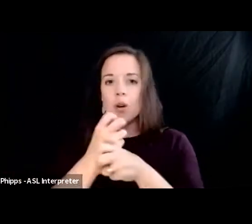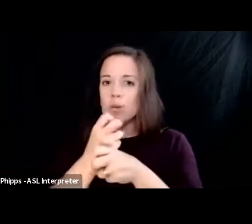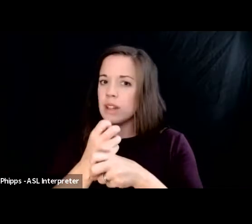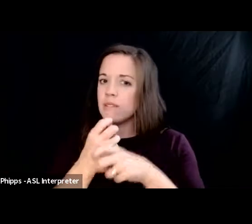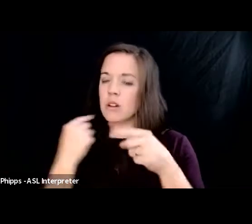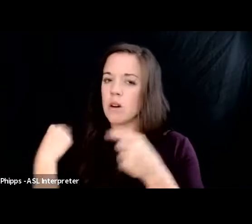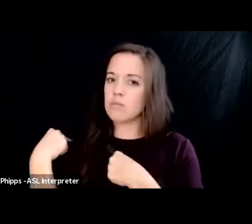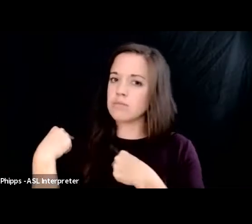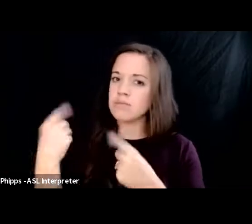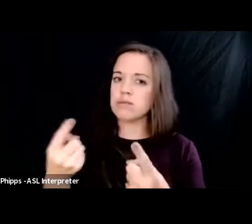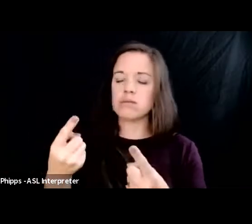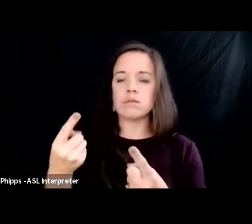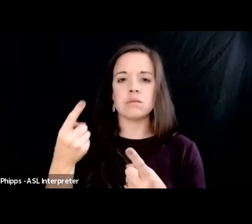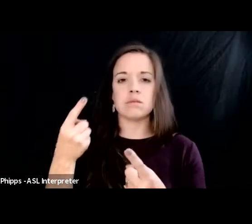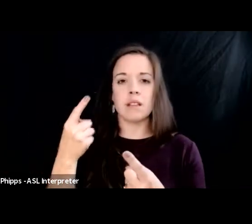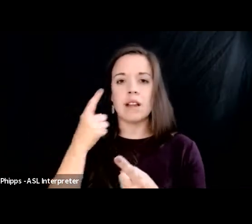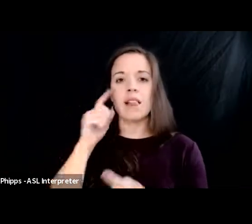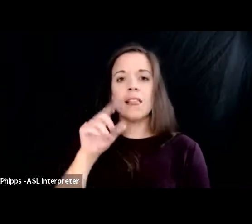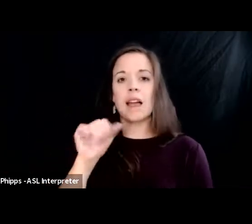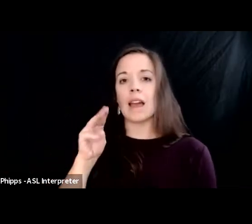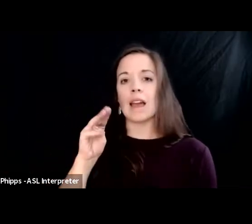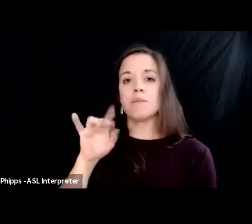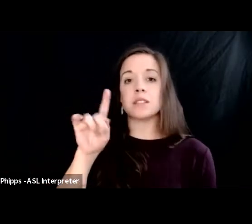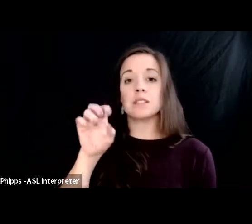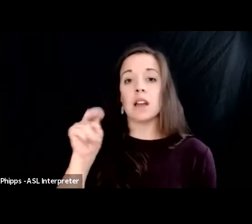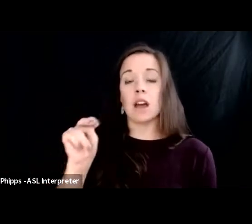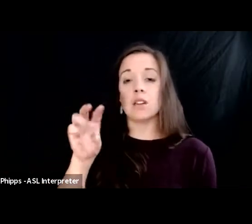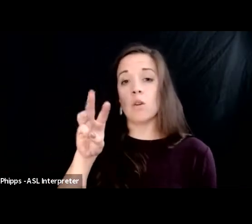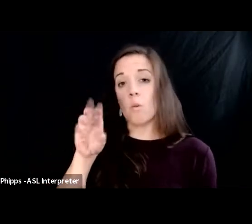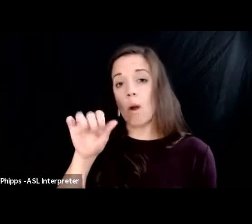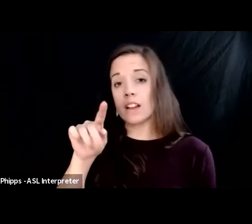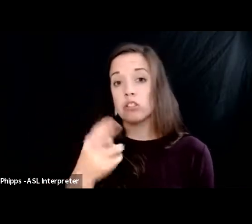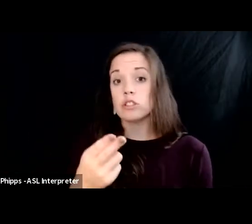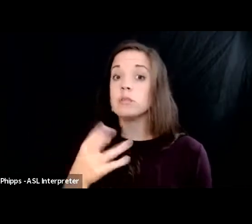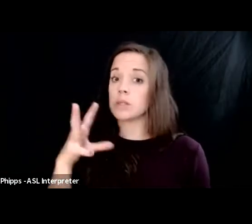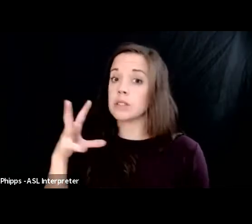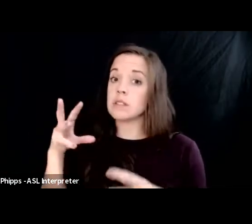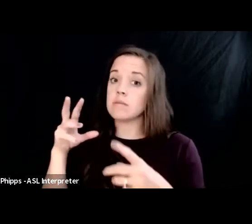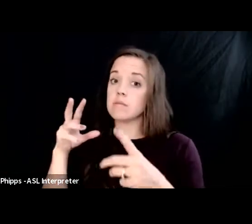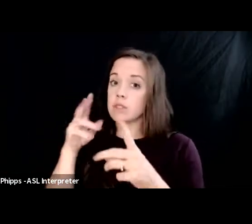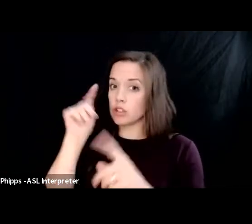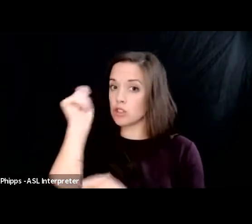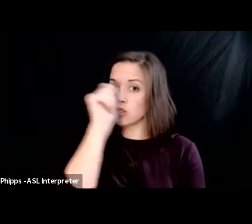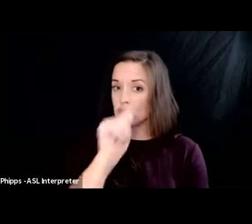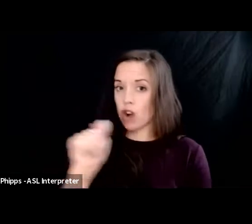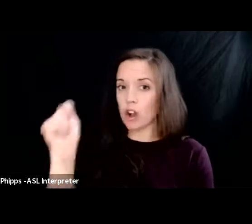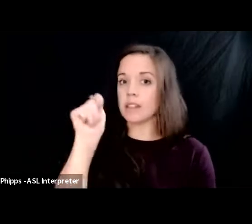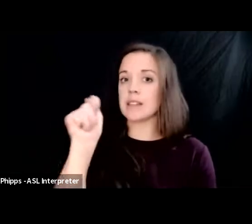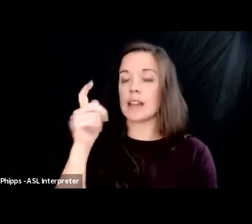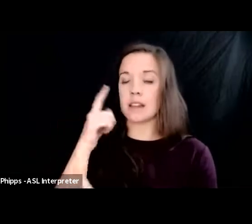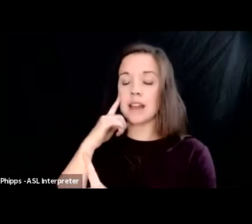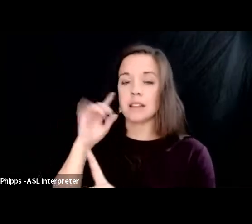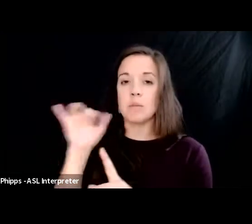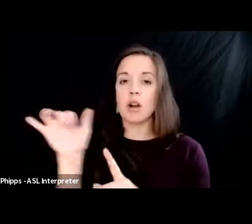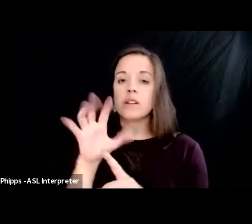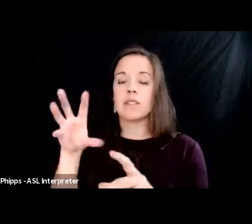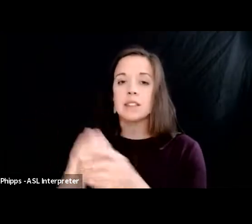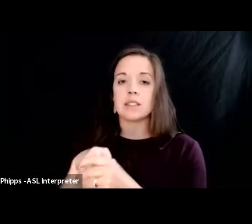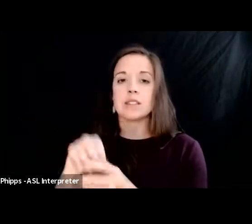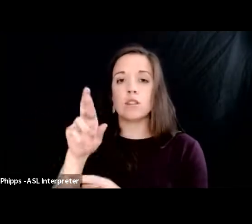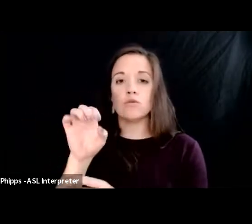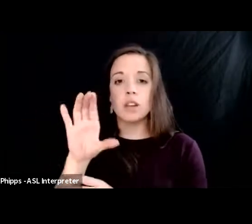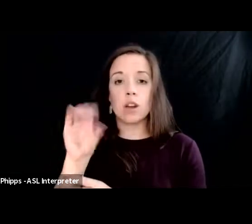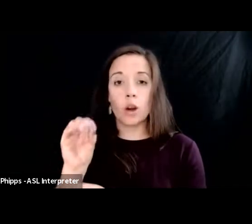advocates like amazon watch who by the way was targeted as part of this rico case to find allies in the government to take up their